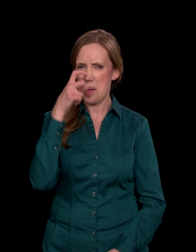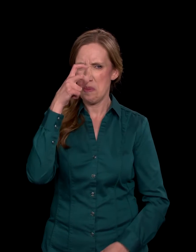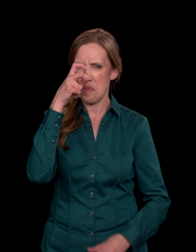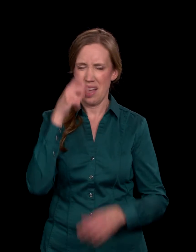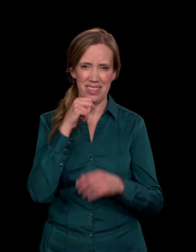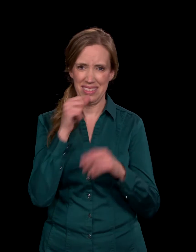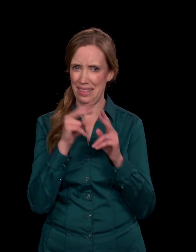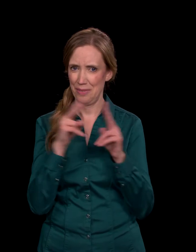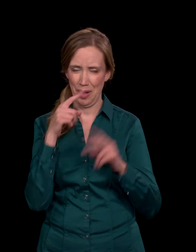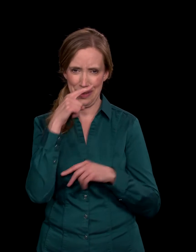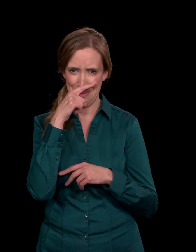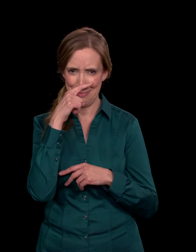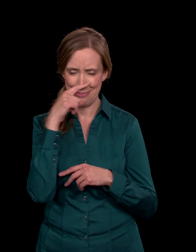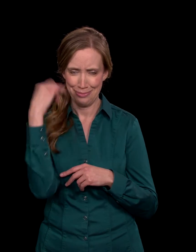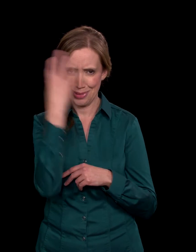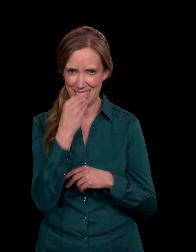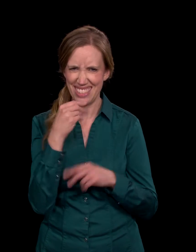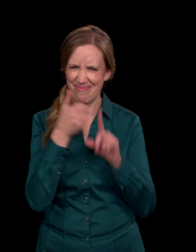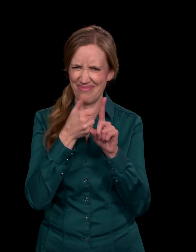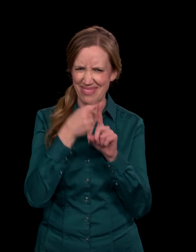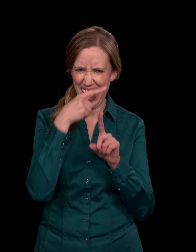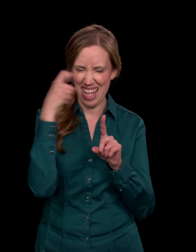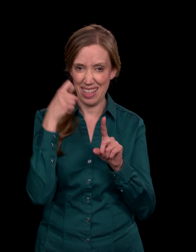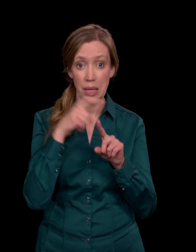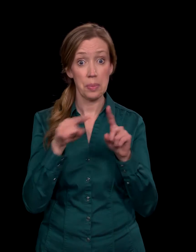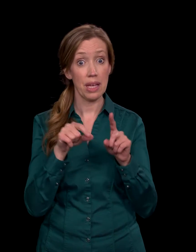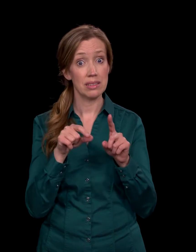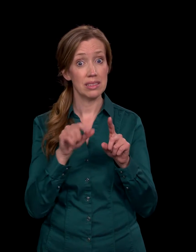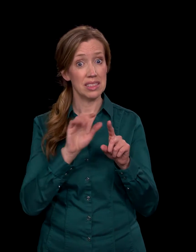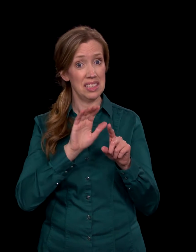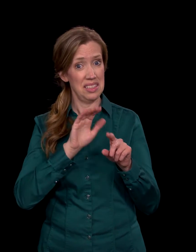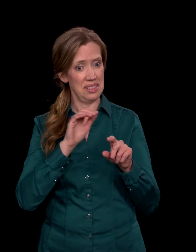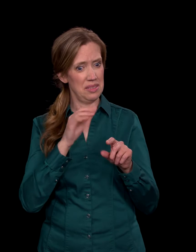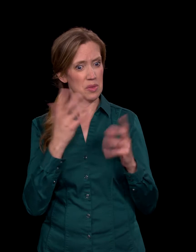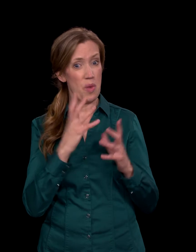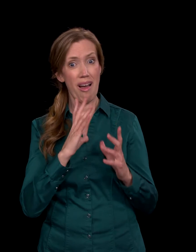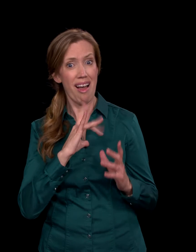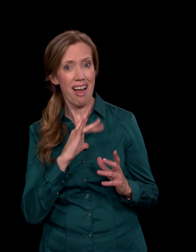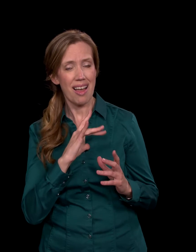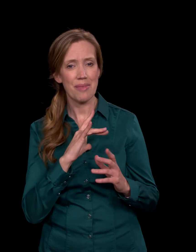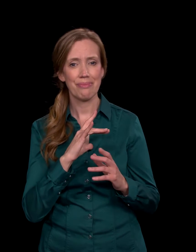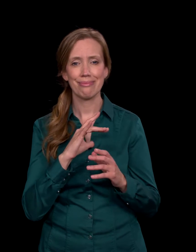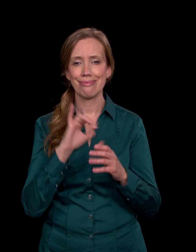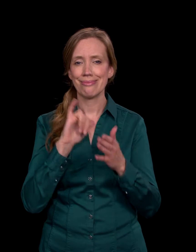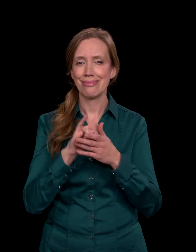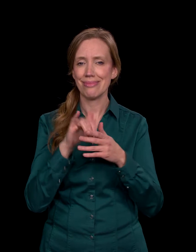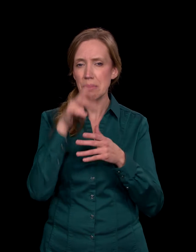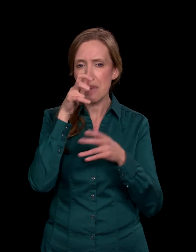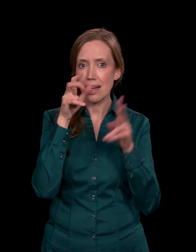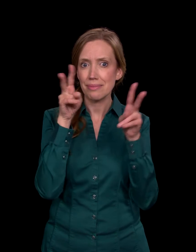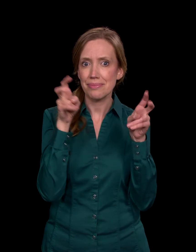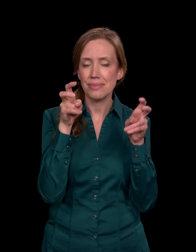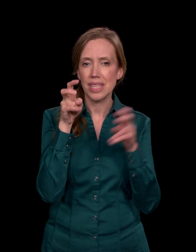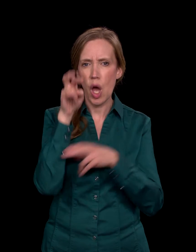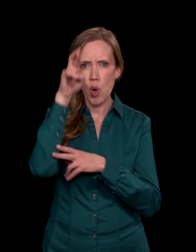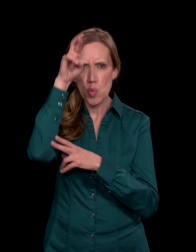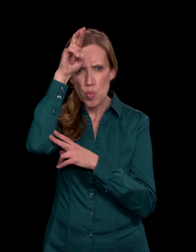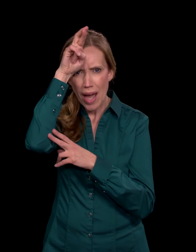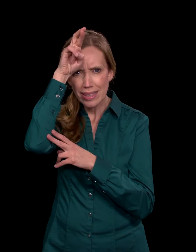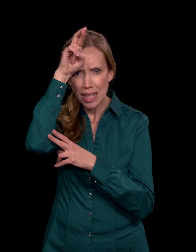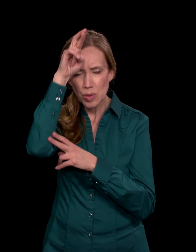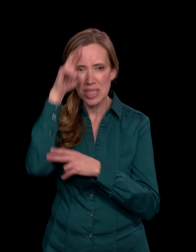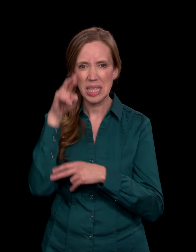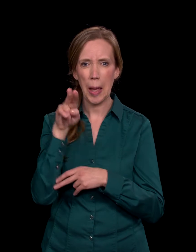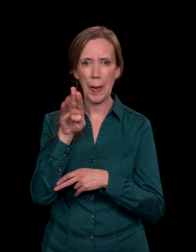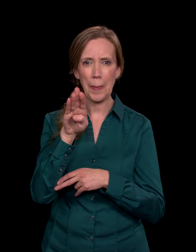They're not likely to win a beauty contest, but they're impressive in other ways. It's said that rhinoceros beetles are able to